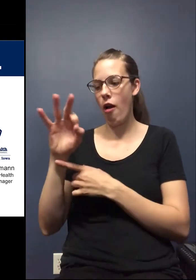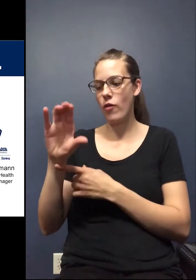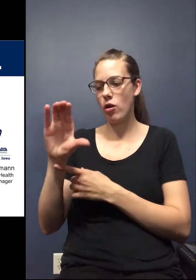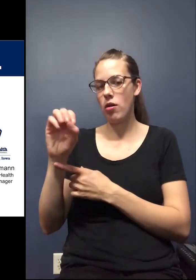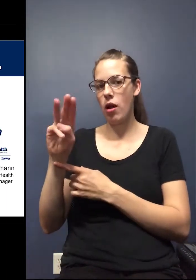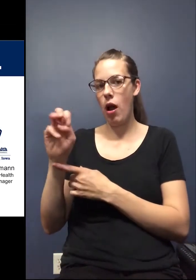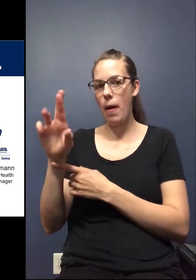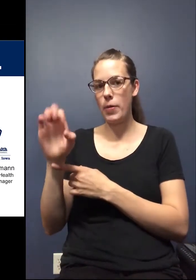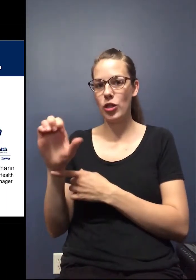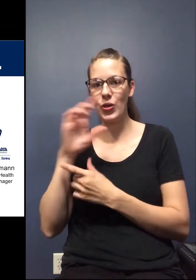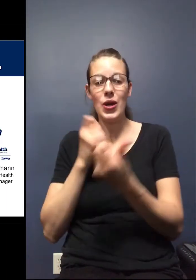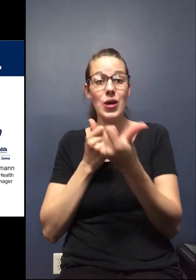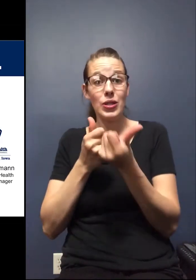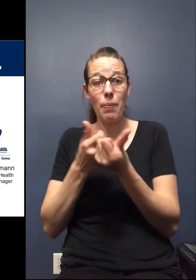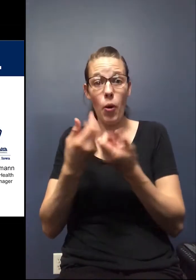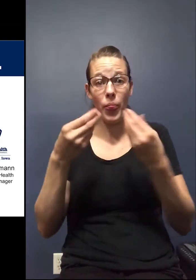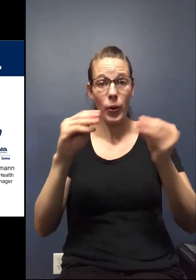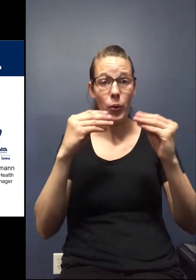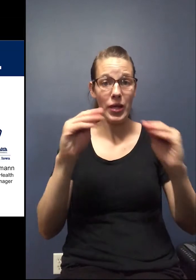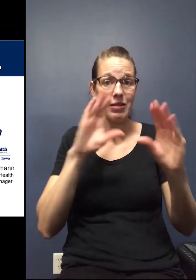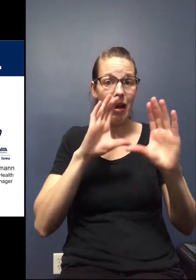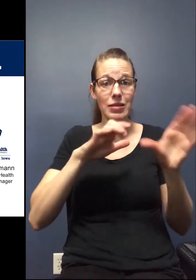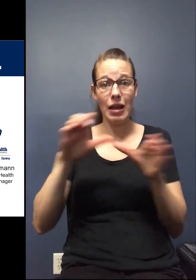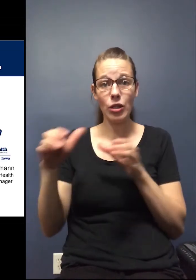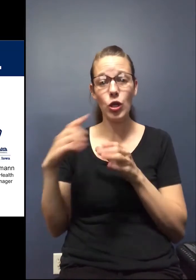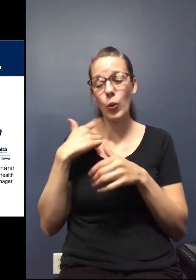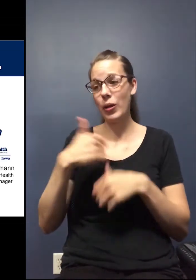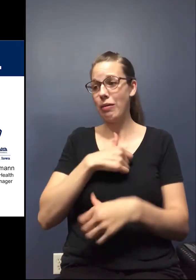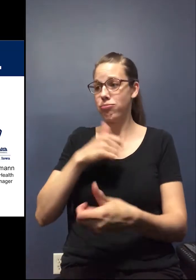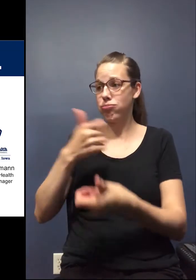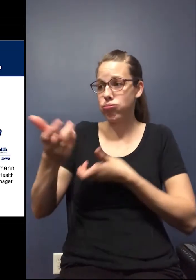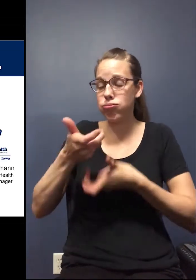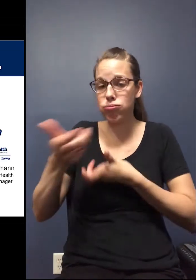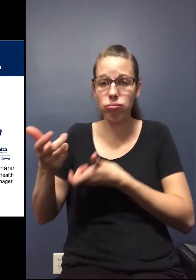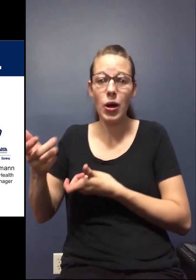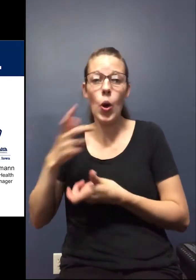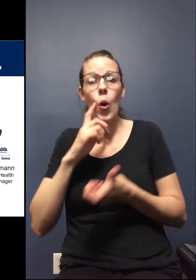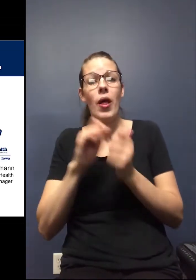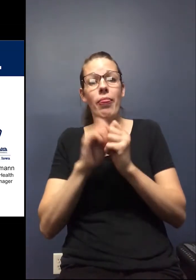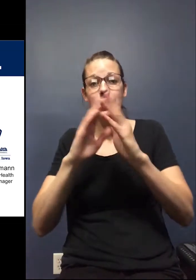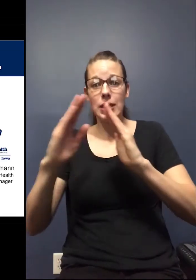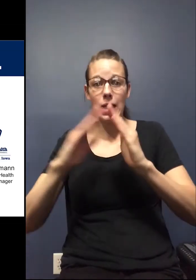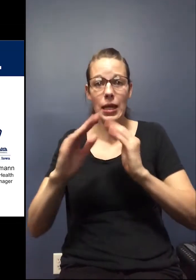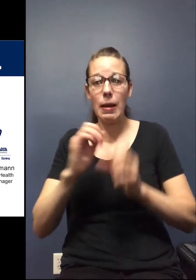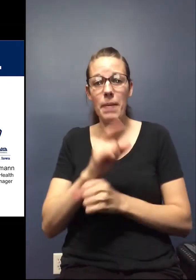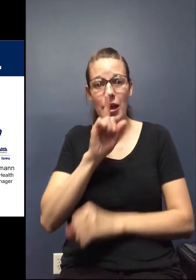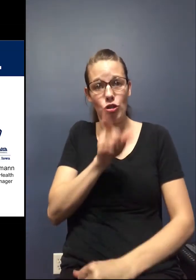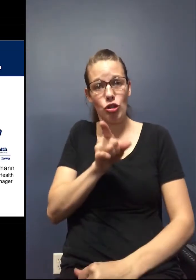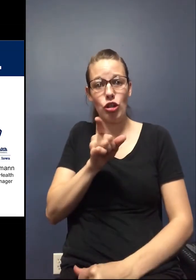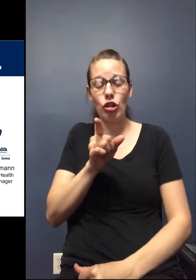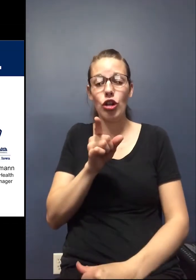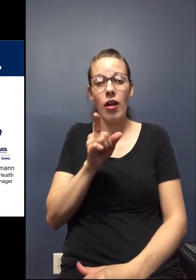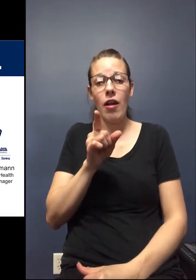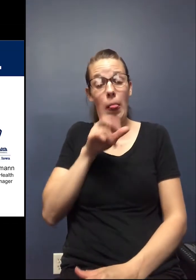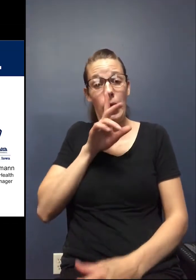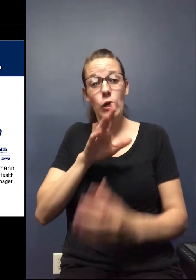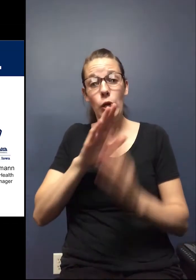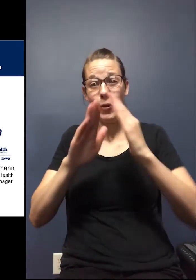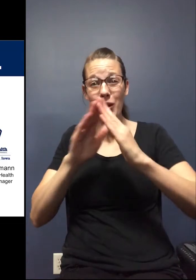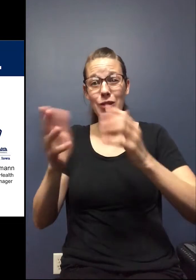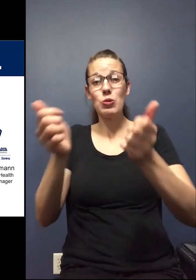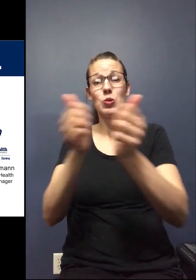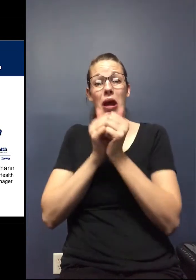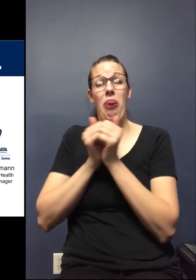support our retail sector. We work very closely with our city to make sure that as a community together,